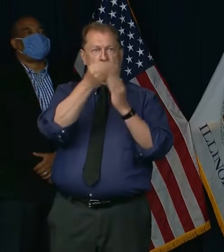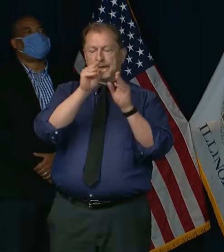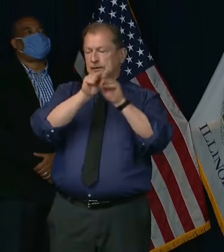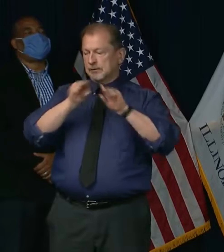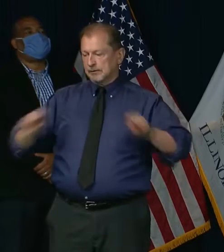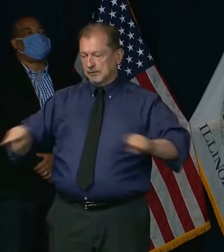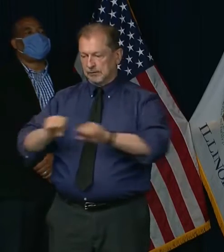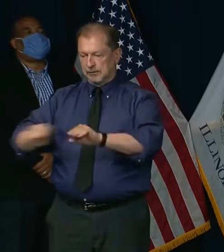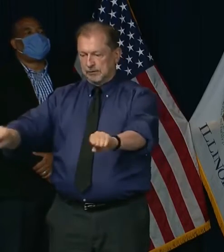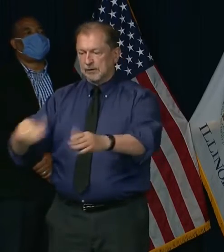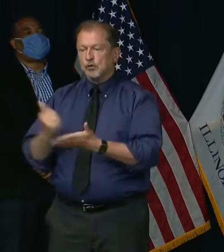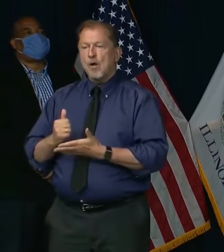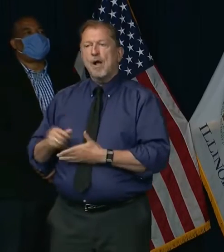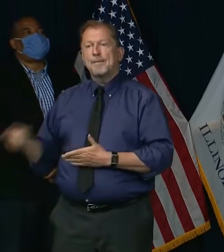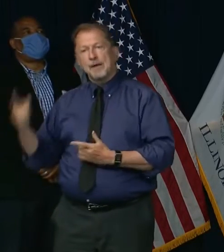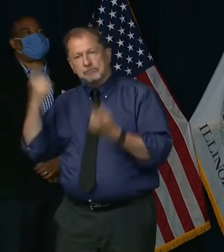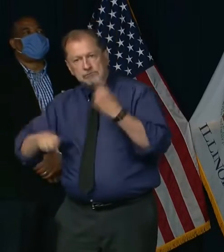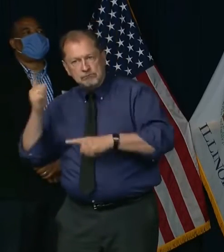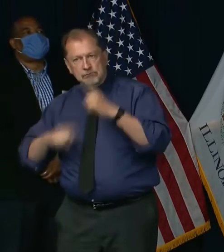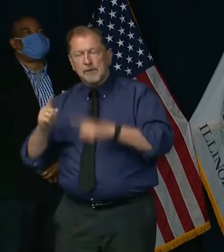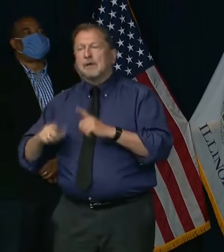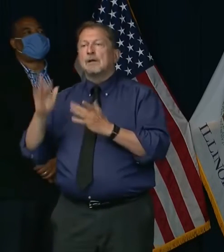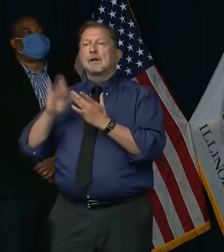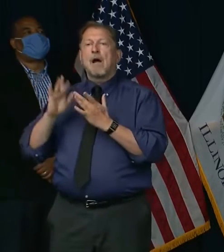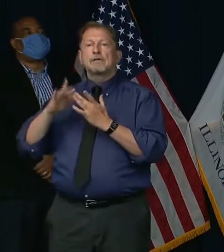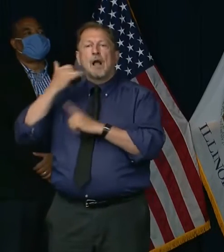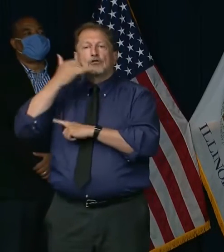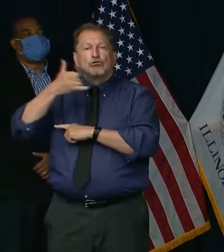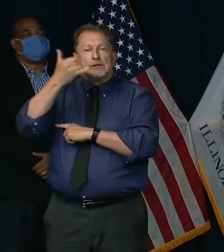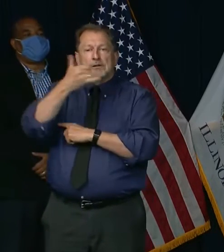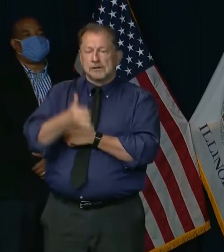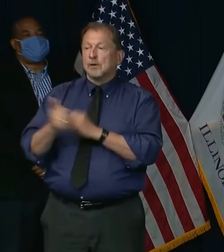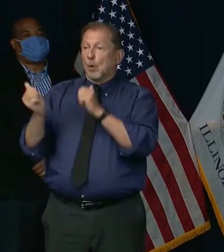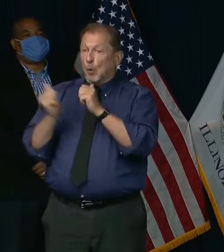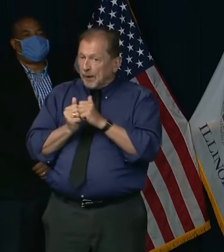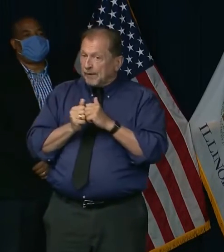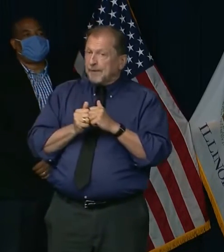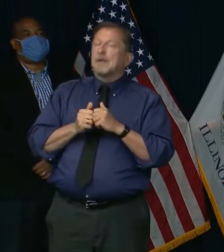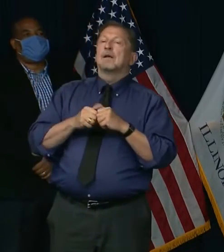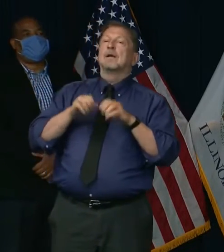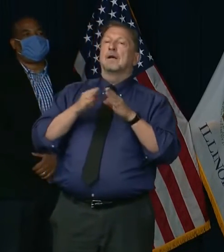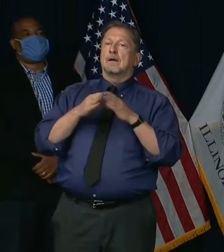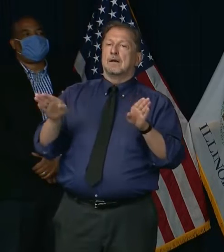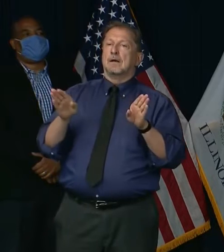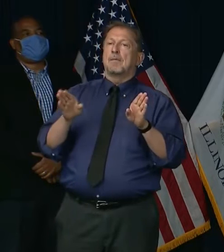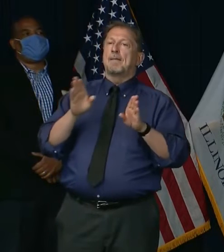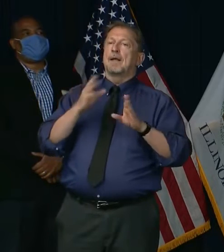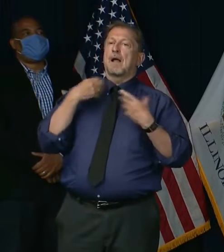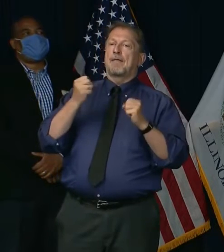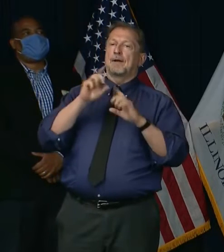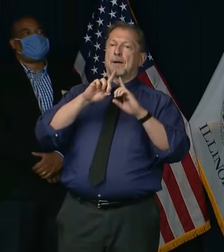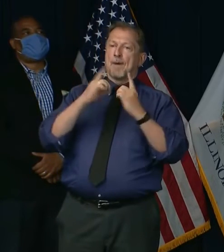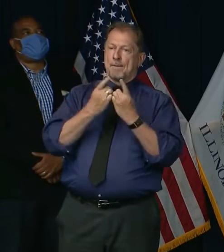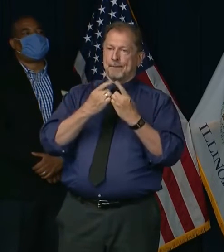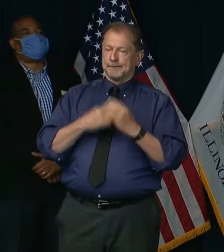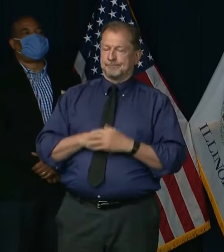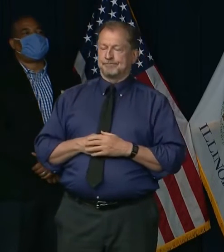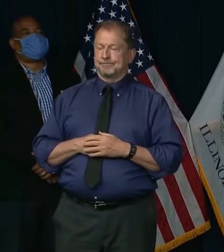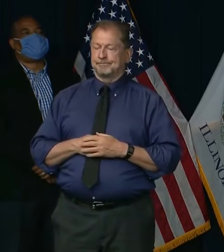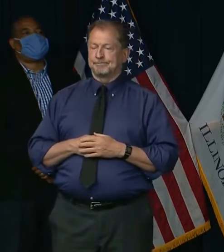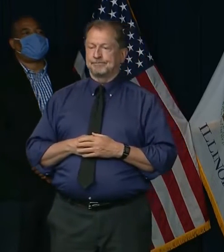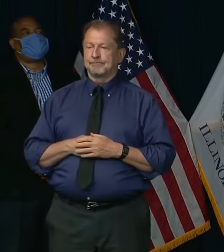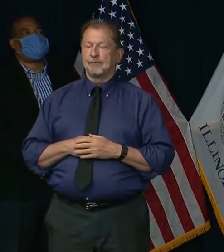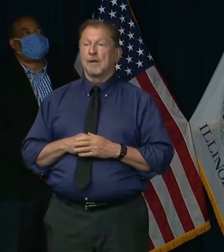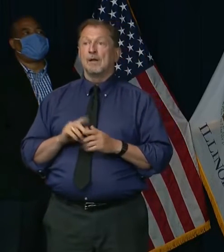contact tracing efforts alongside our public health departments. Of course, most important to our ability to minimize